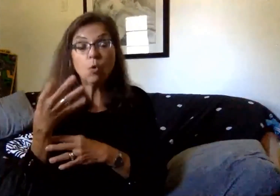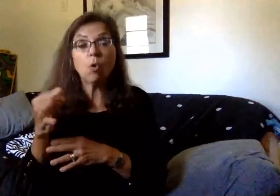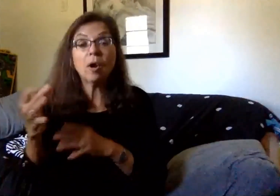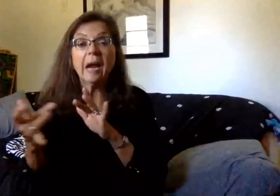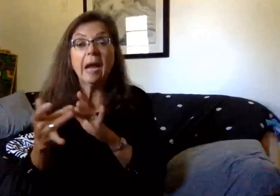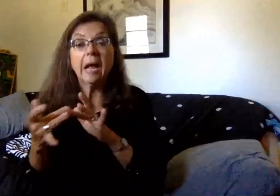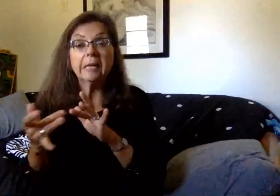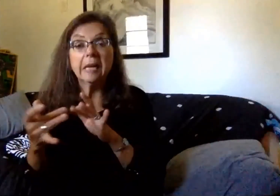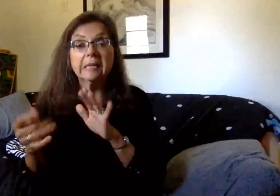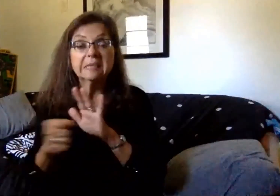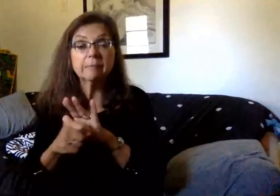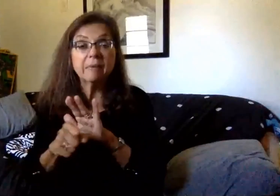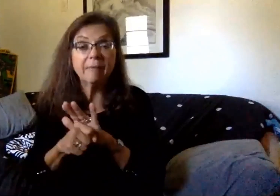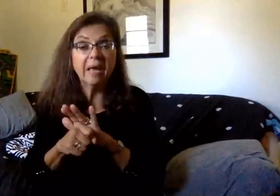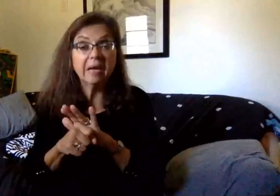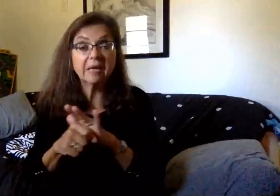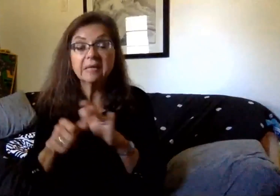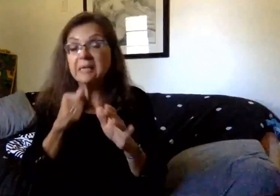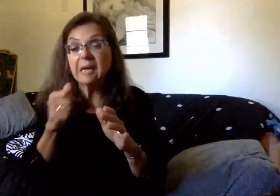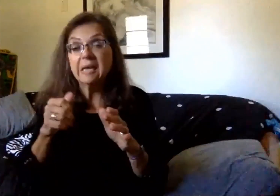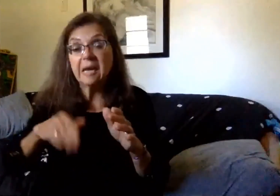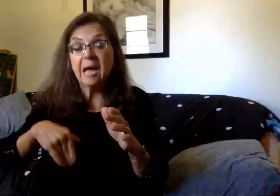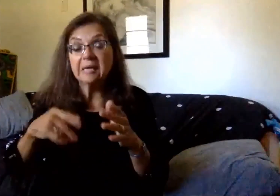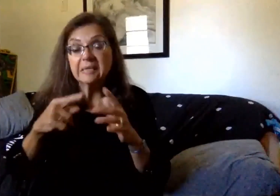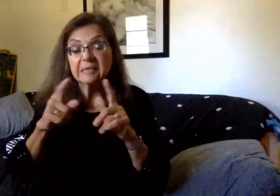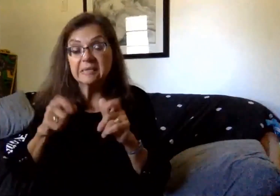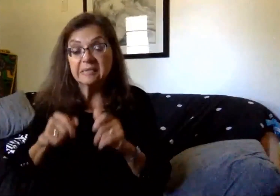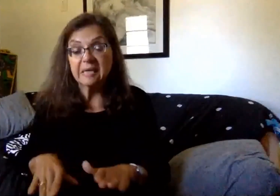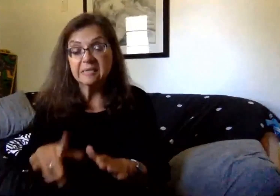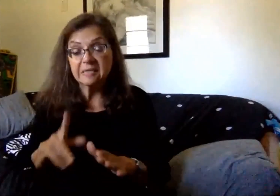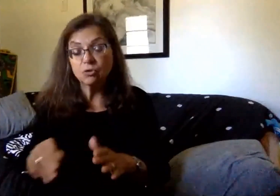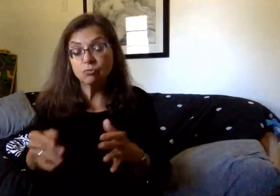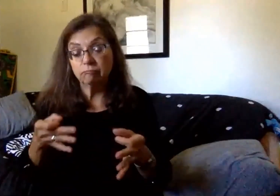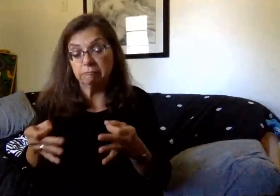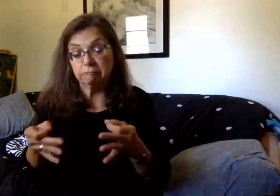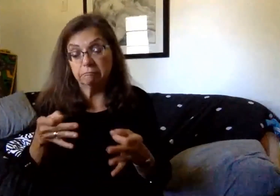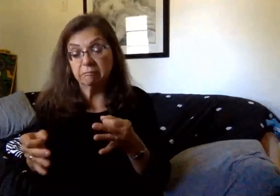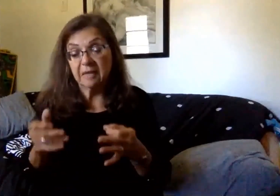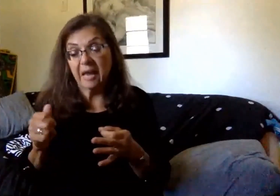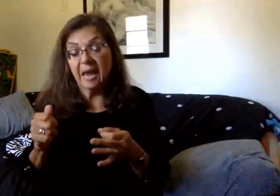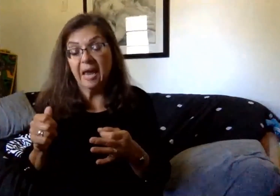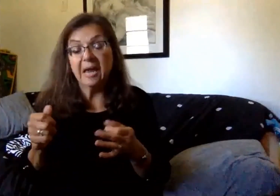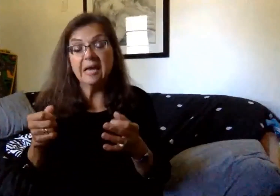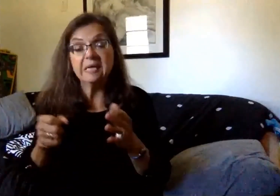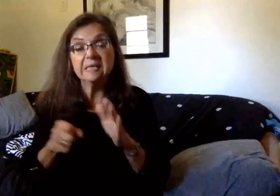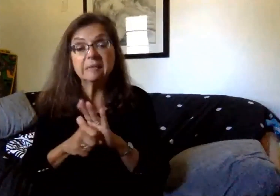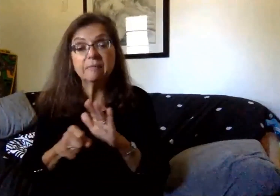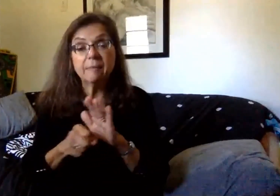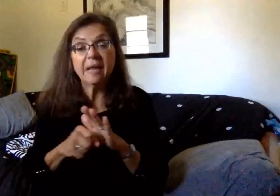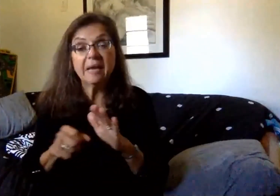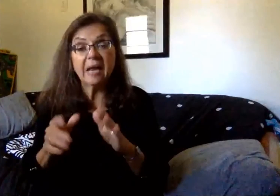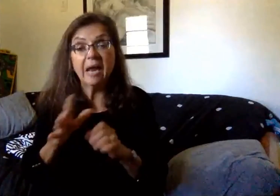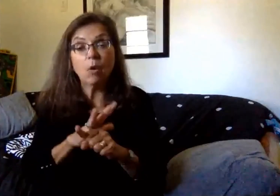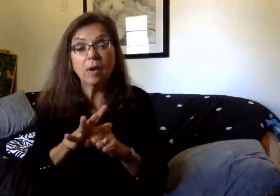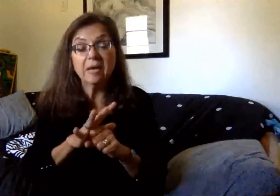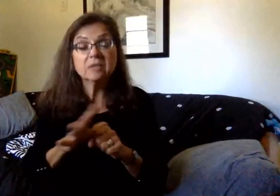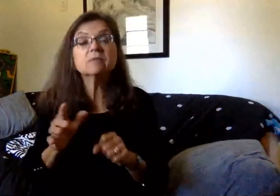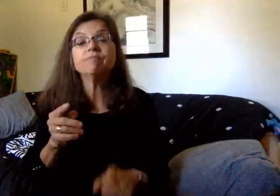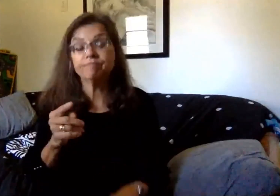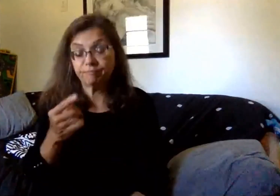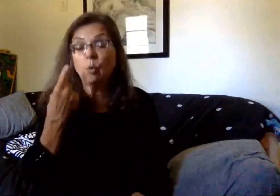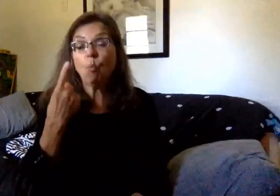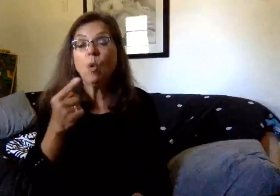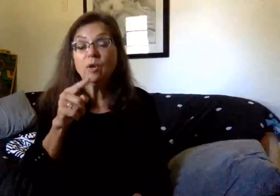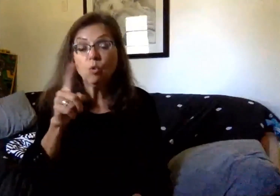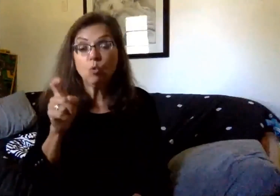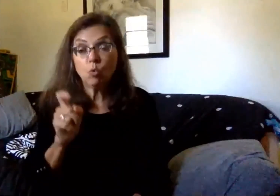that are symptomatic but not tested to account for the asymptomatic, excuse me, asymptomatic carriers? Yes, one of the questions